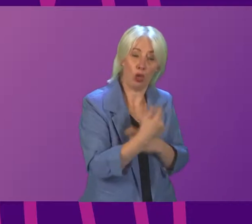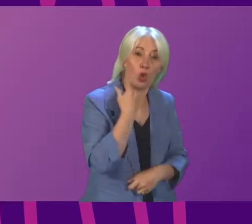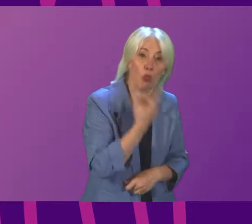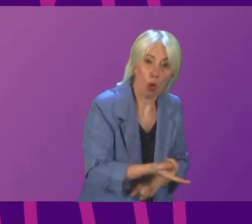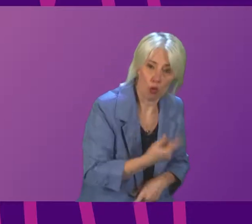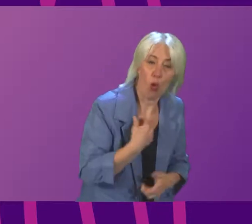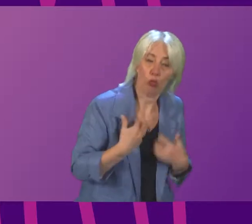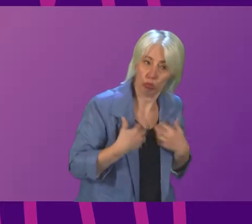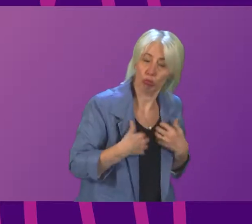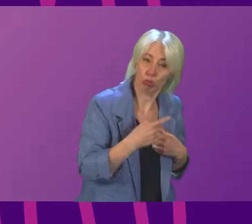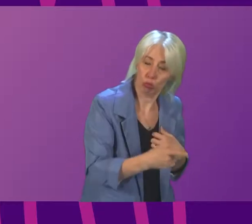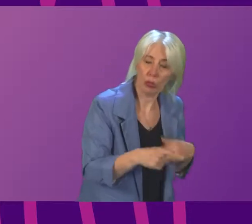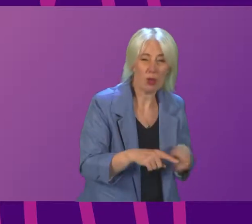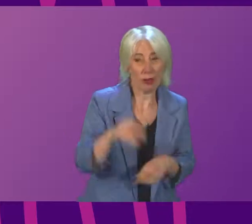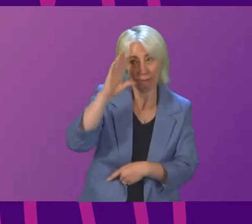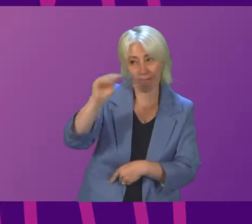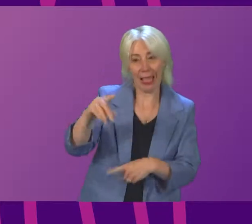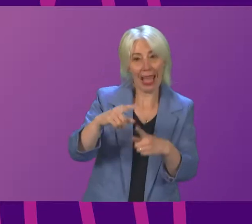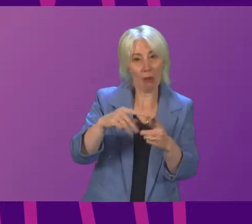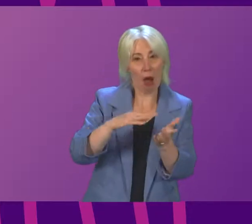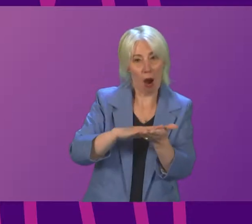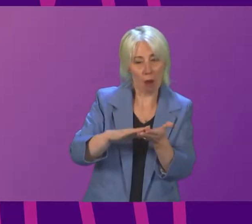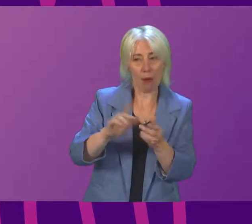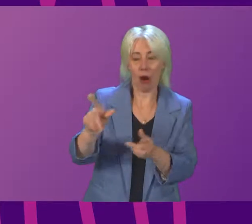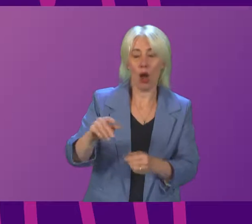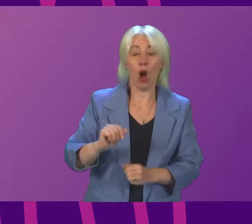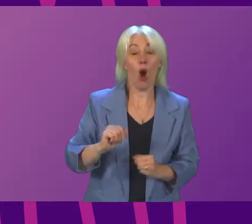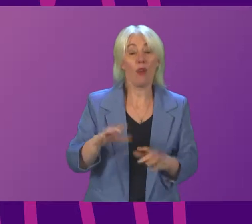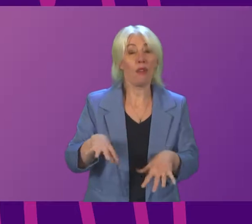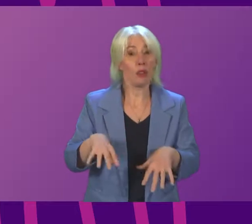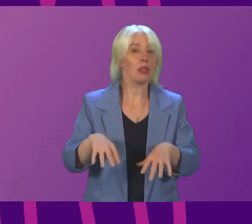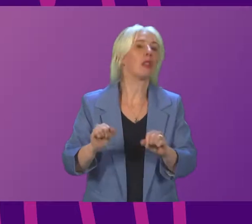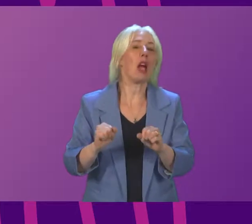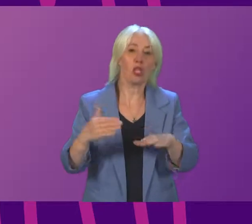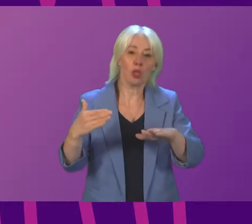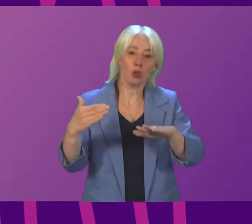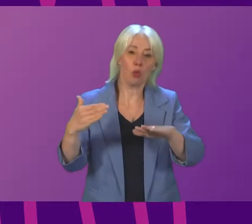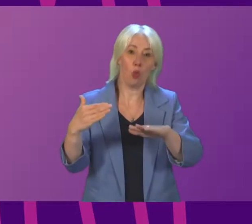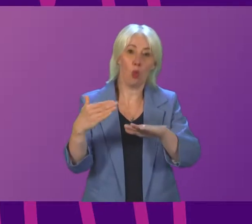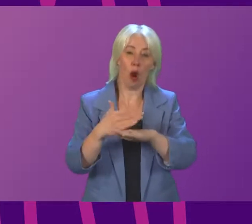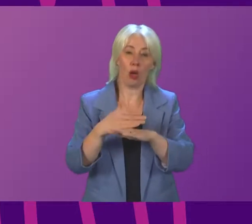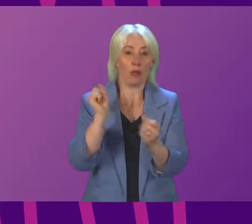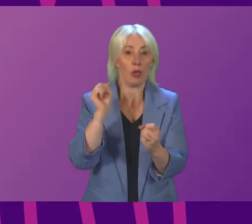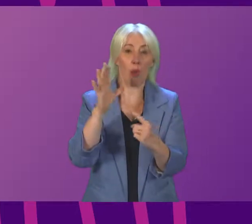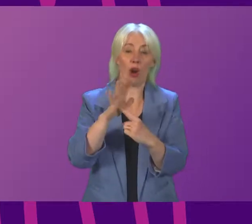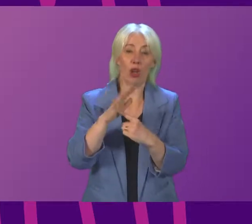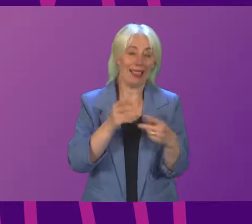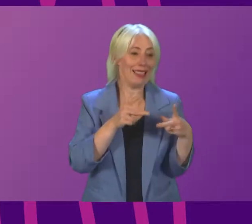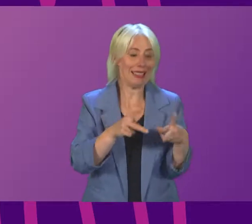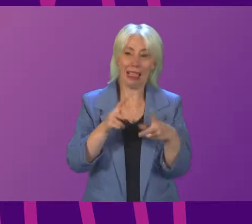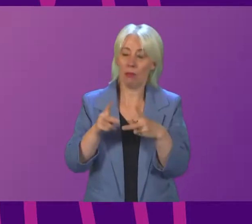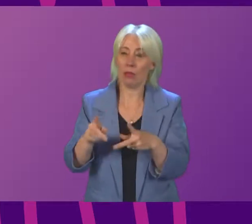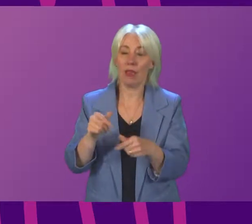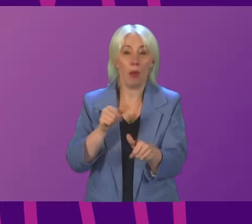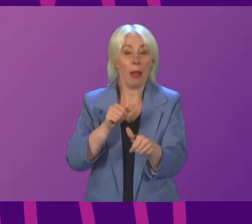say to Emma Harper that there is work undertaken to prioritise schemes informed by the best